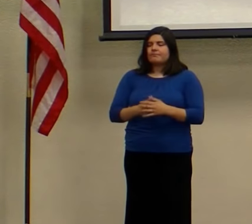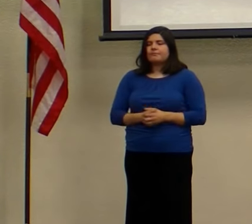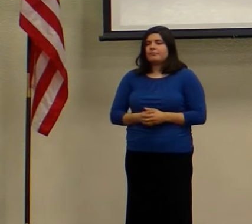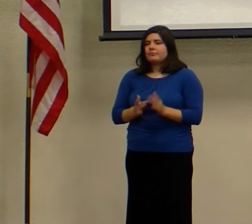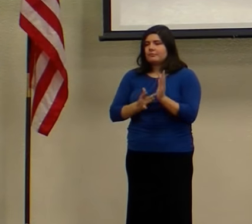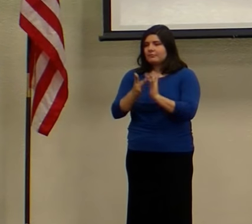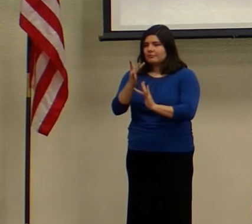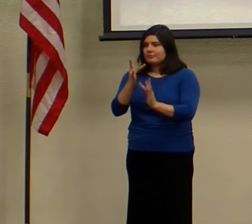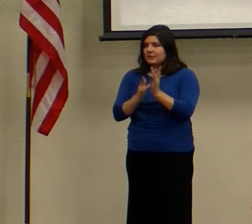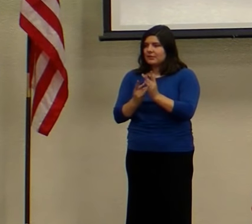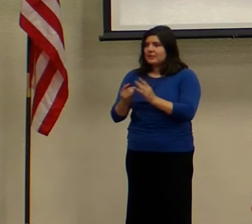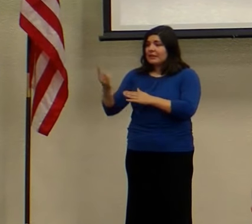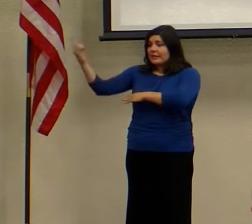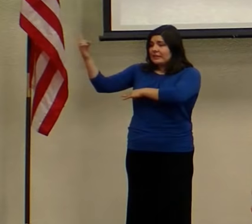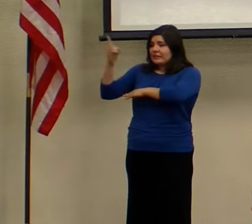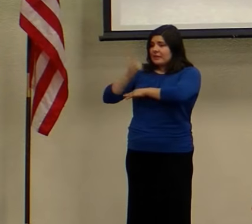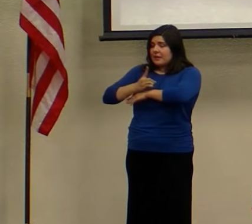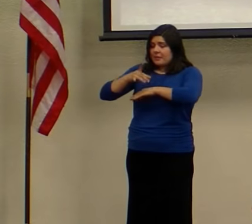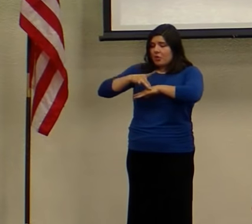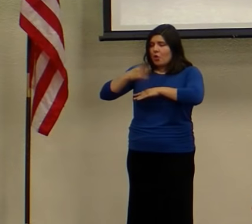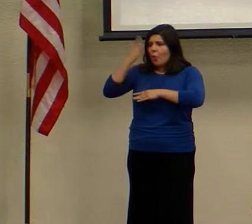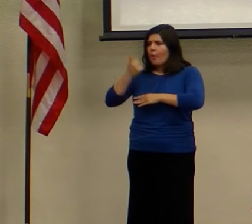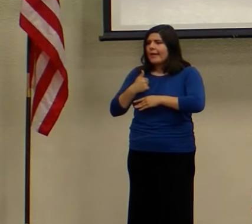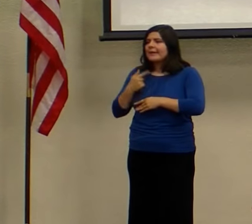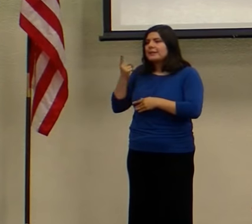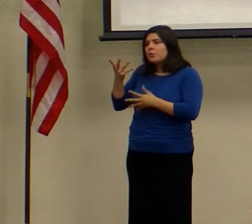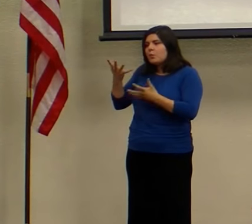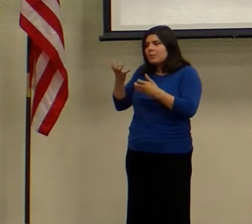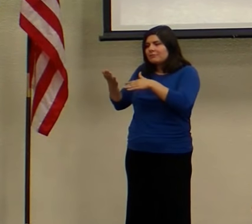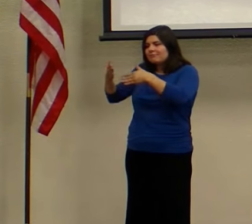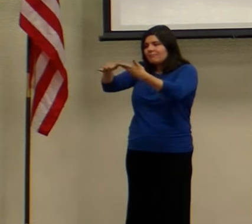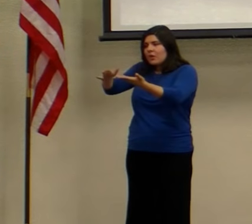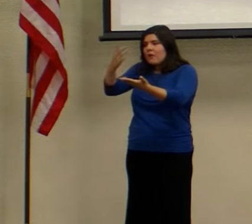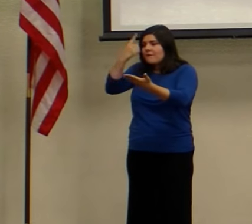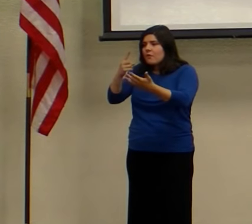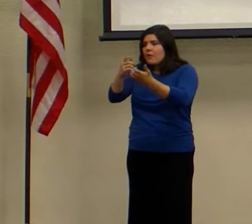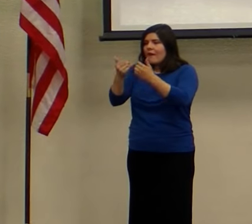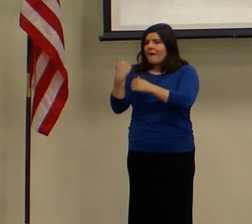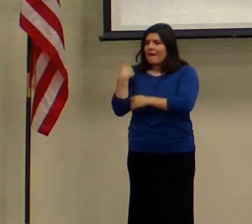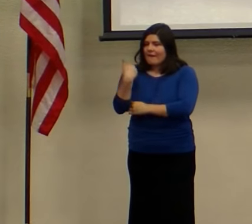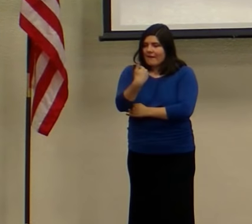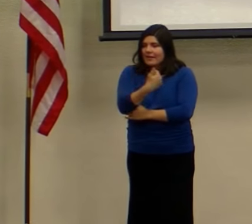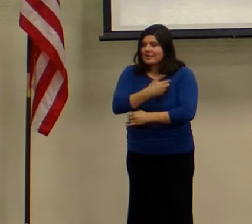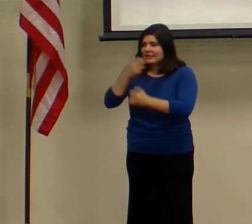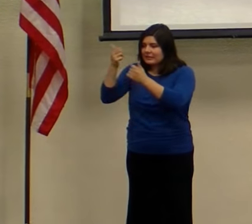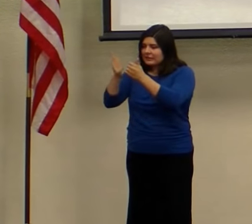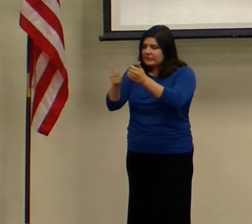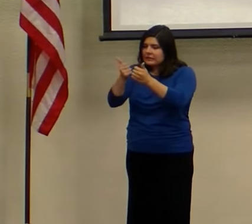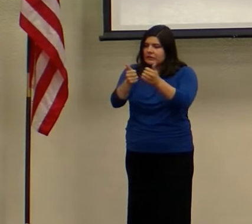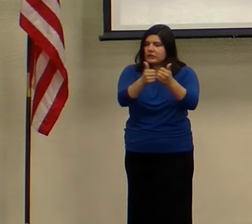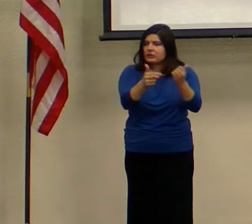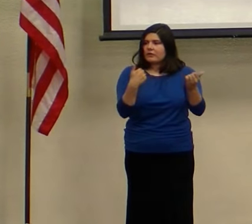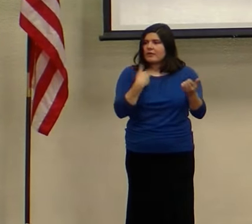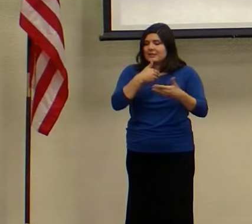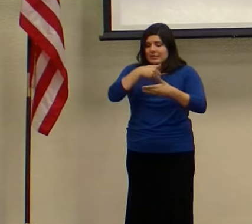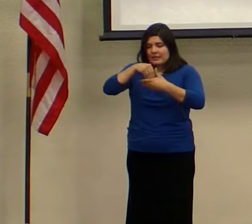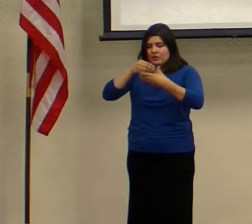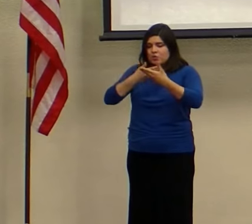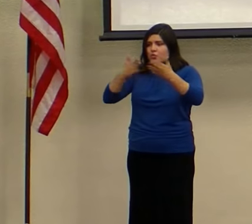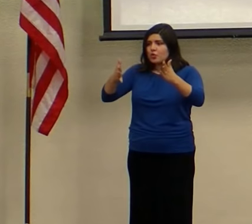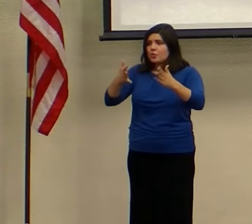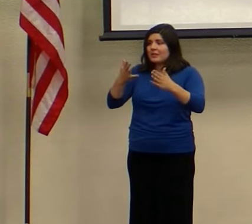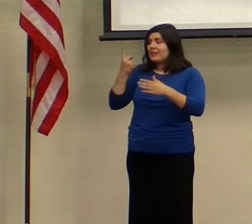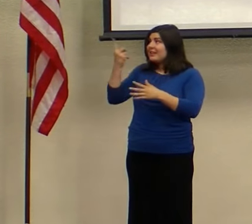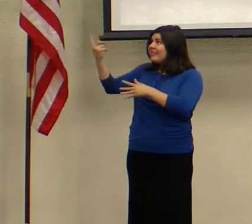Jesus came to this earth to die for every single one of us, every single one of us in this room. He came to die for me.